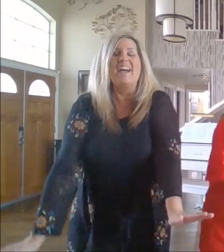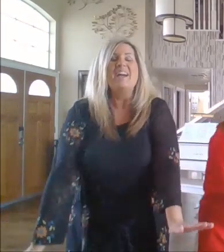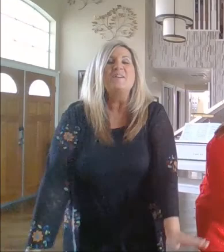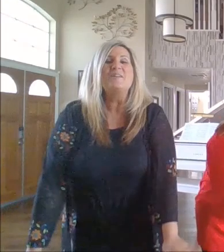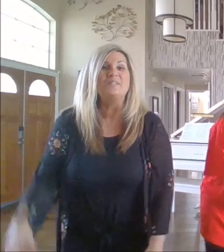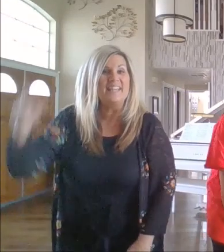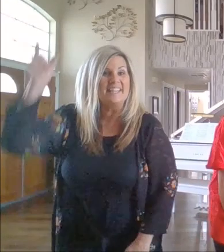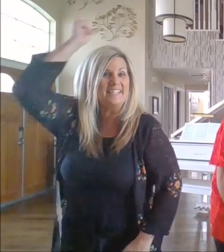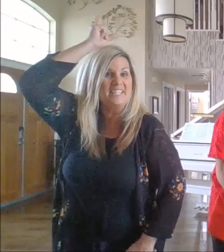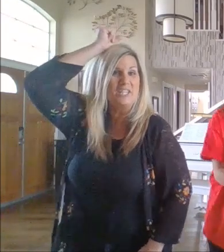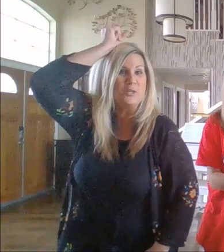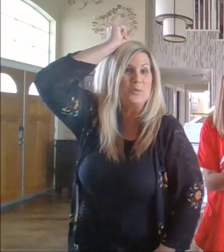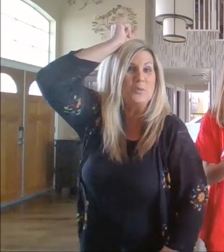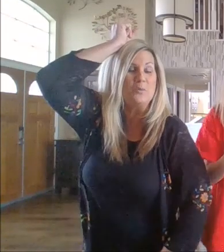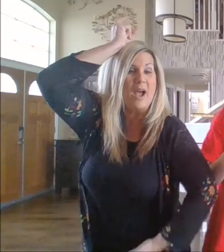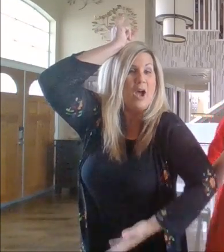Who let the Q out?